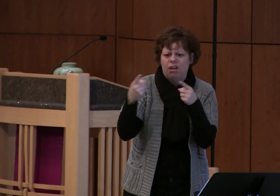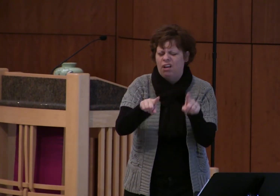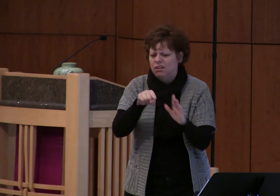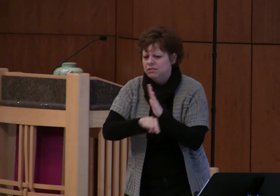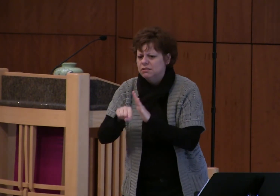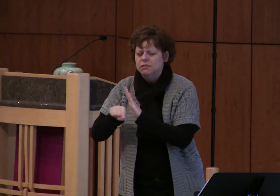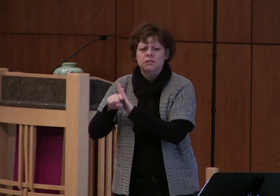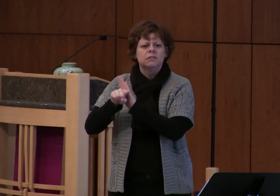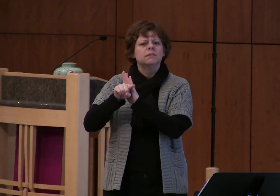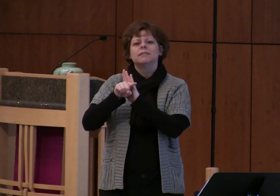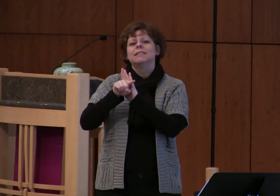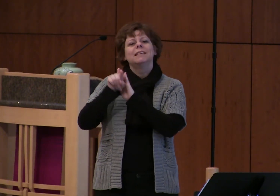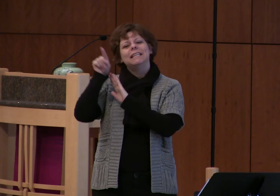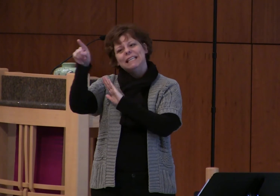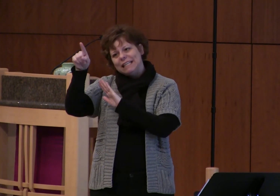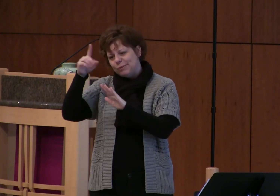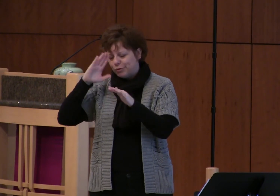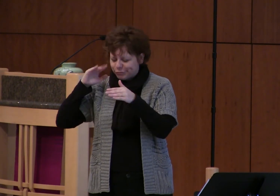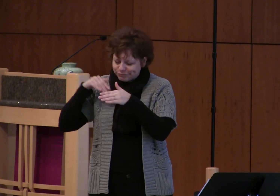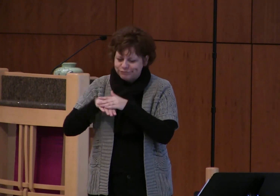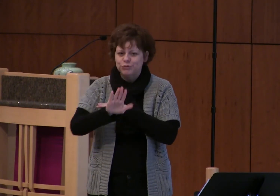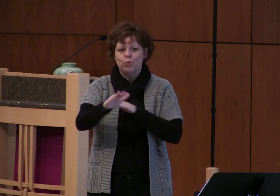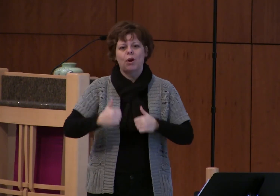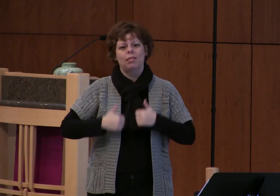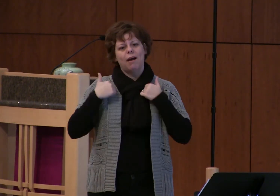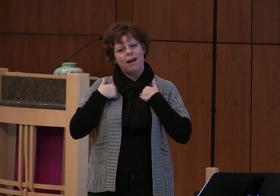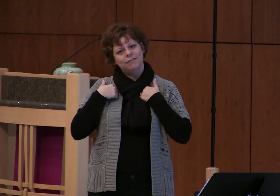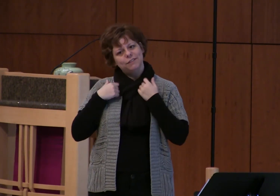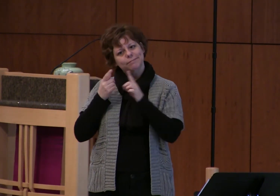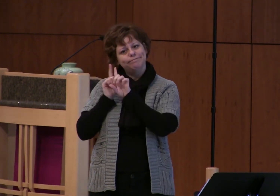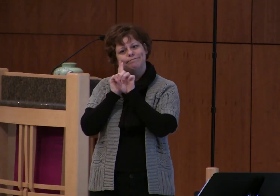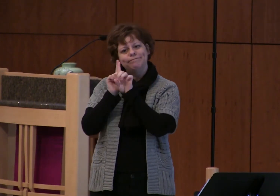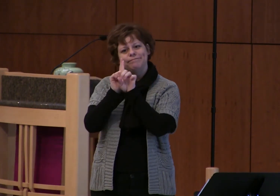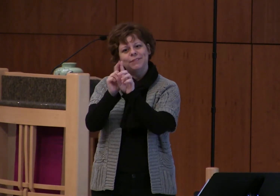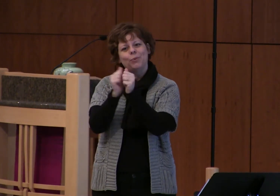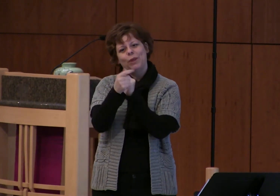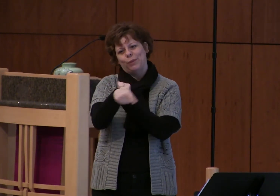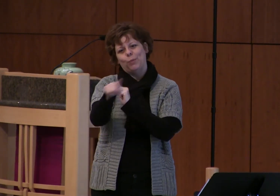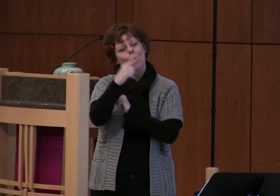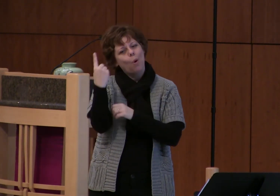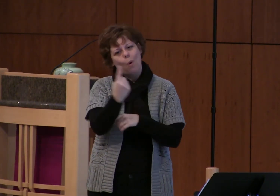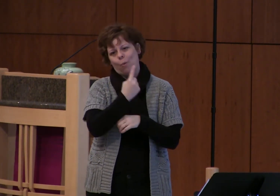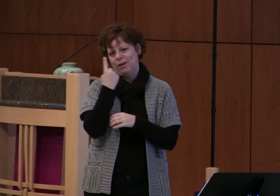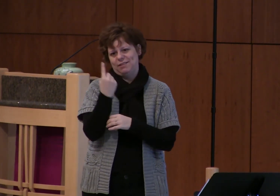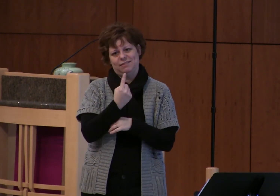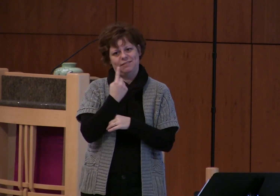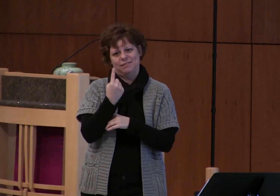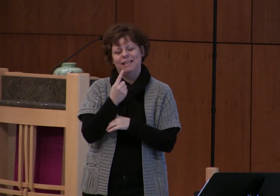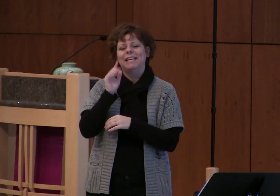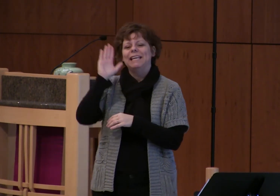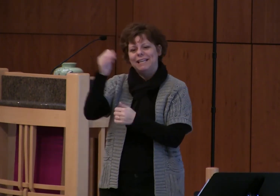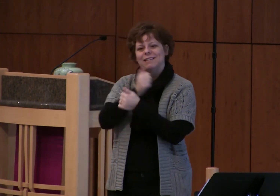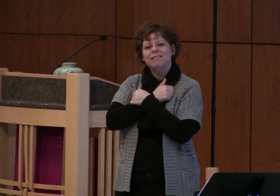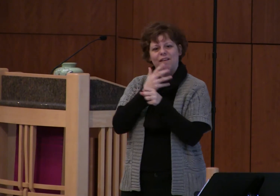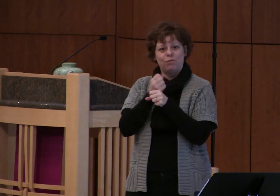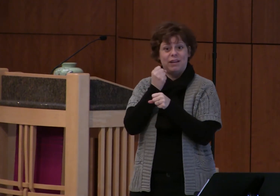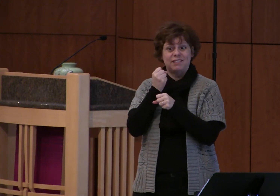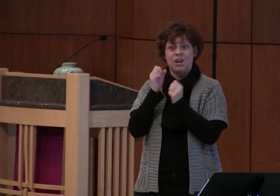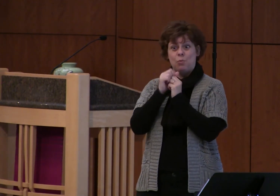dirty by walking with us through our mess certainly God's love for Caitlin won the day she was